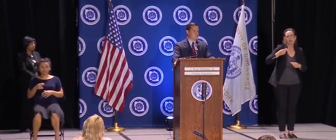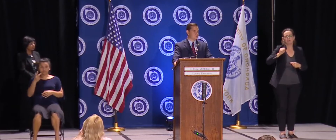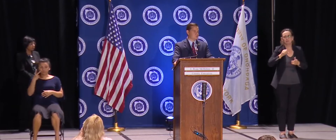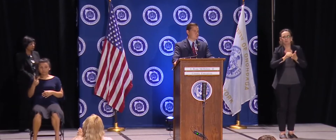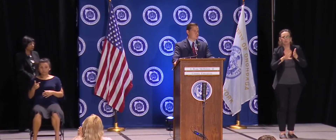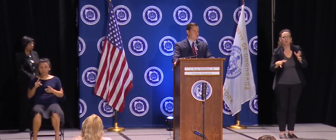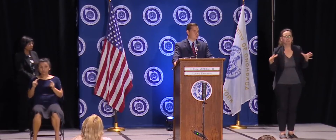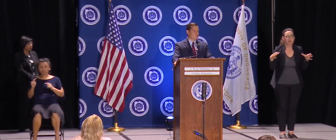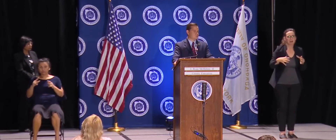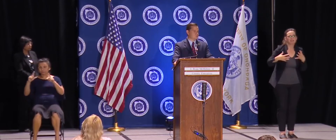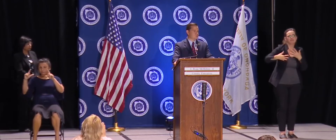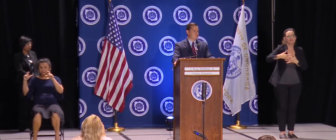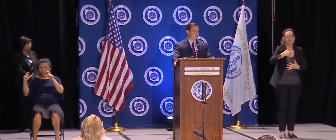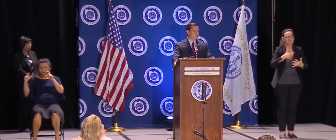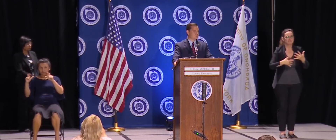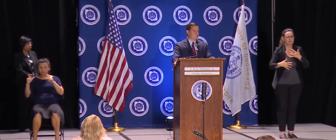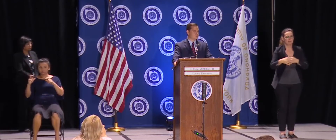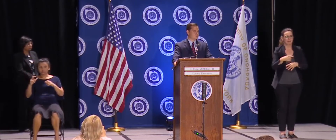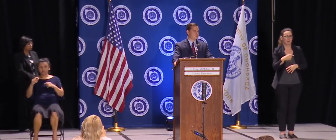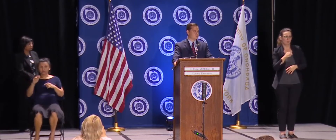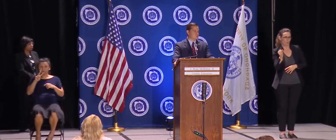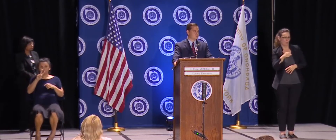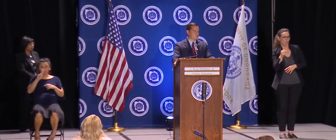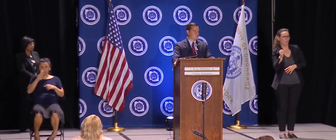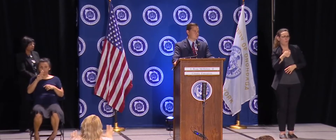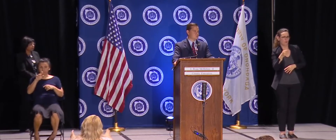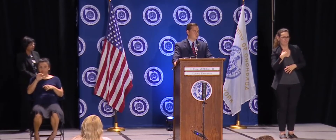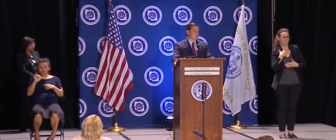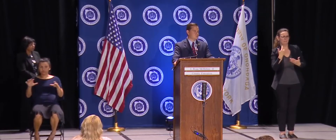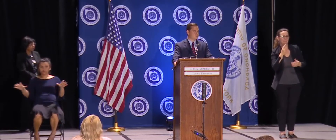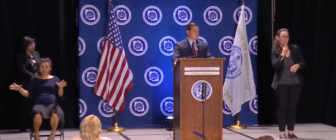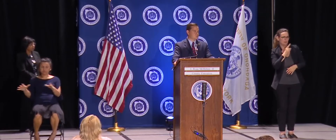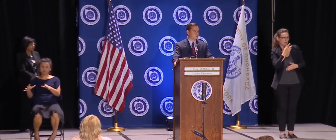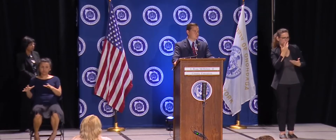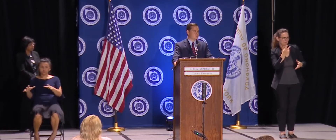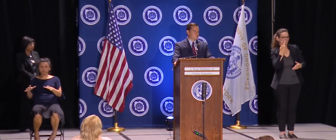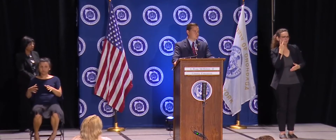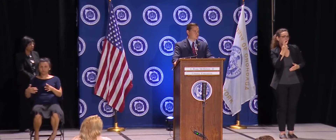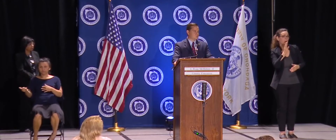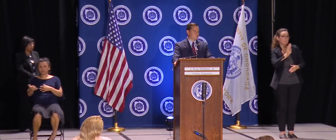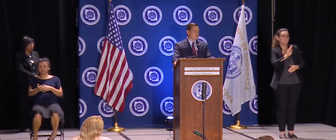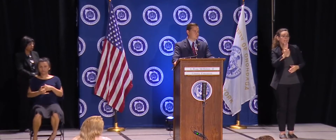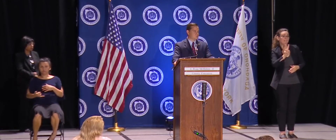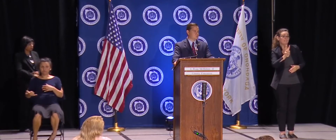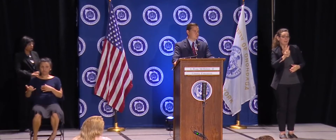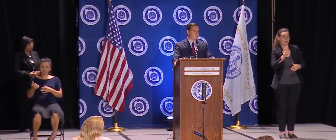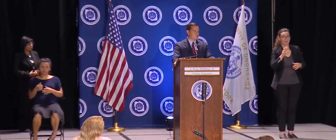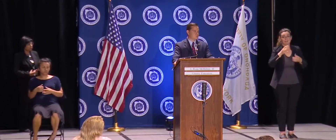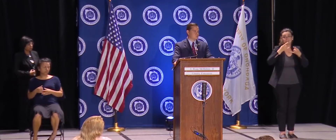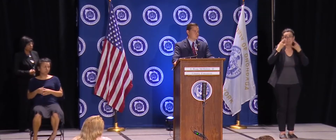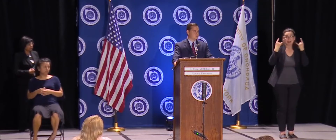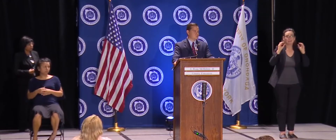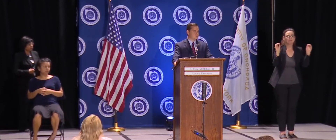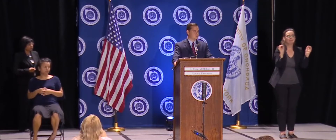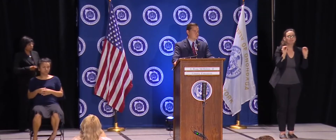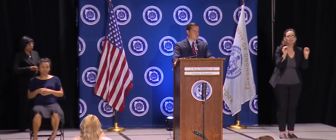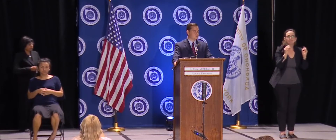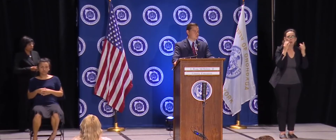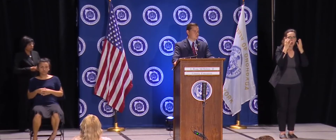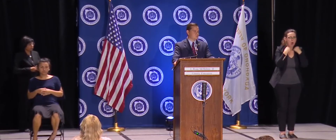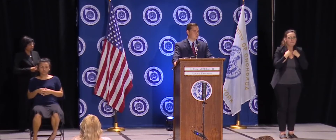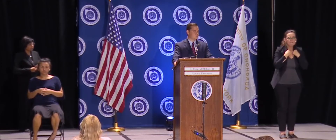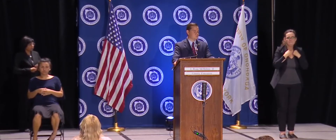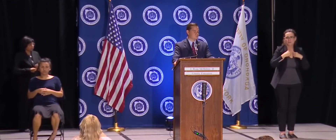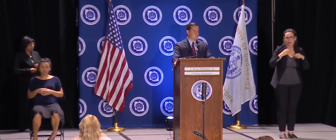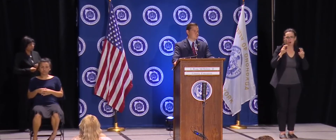the Baldwinsville kids and so on, that they sort of go around social media and get shamed for